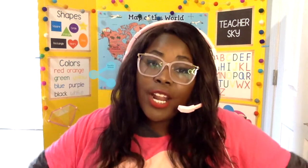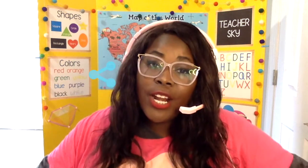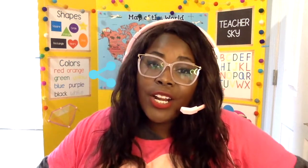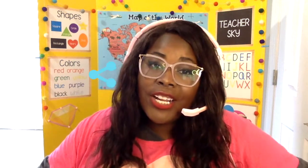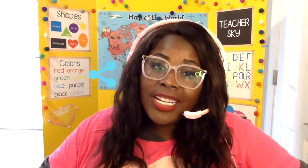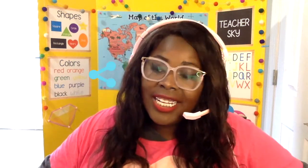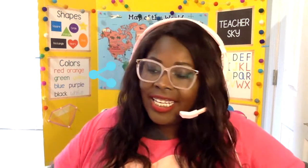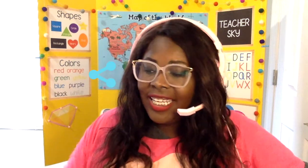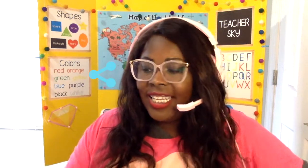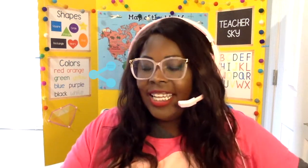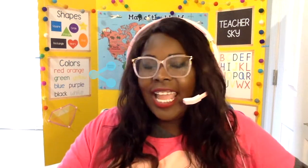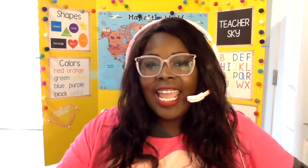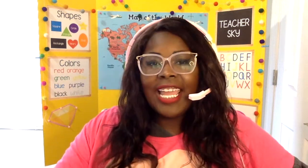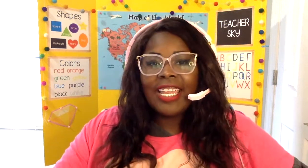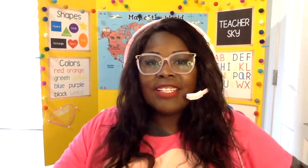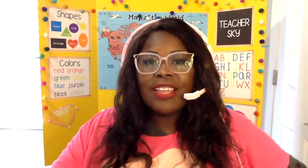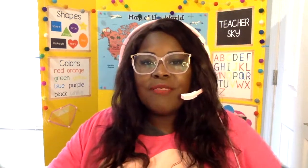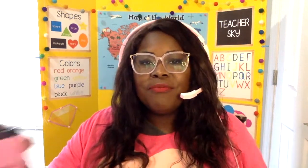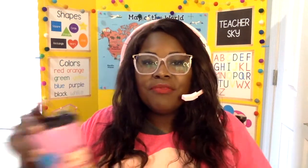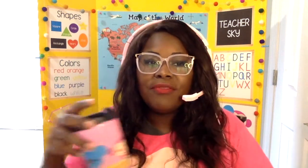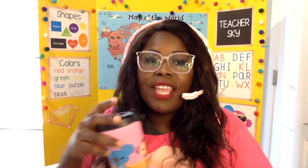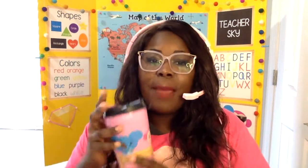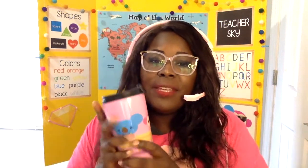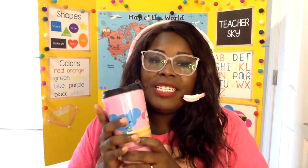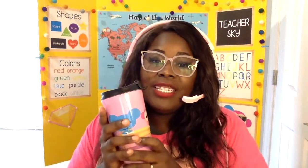and happy teaching